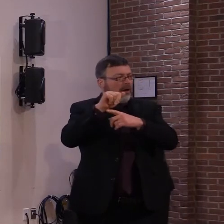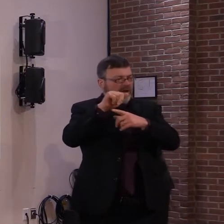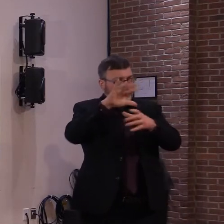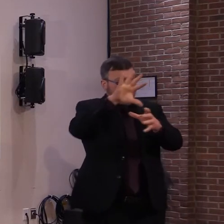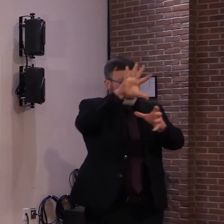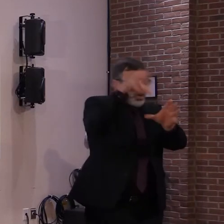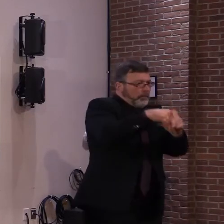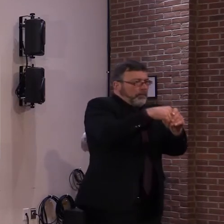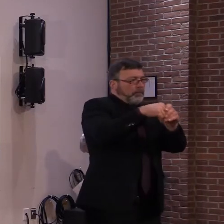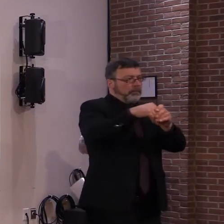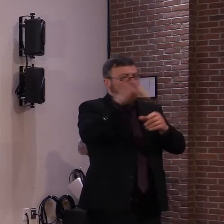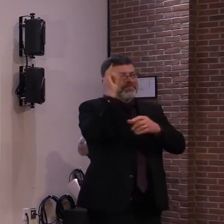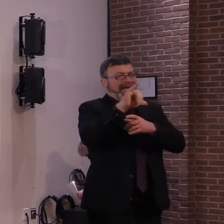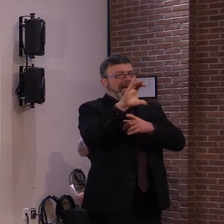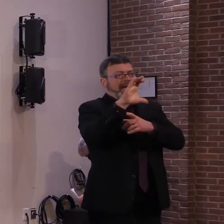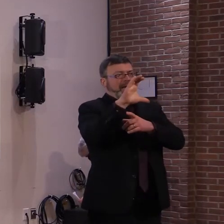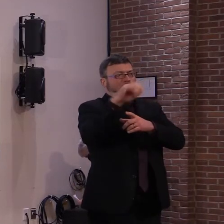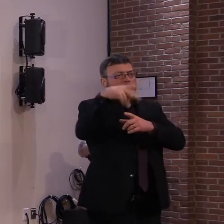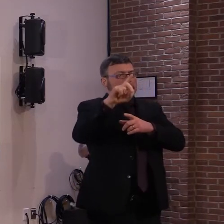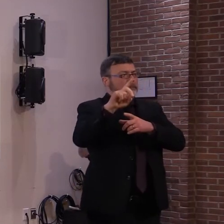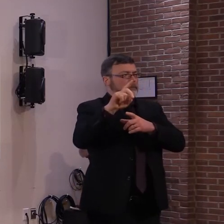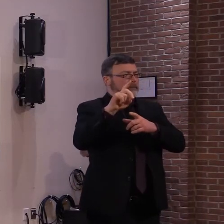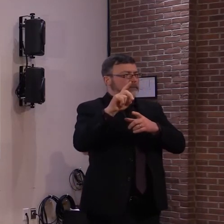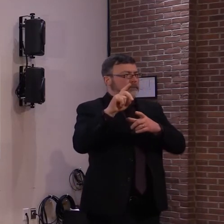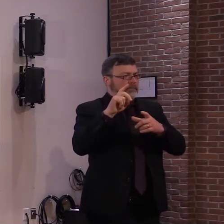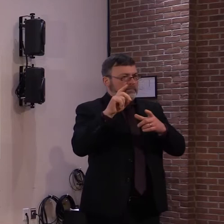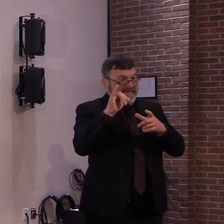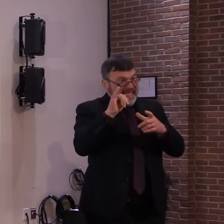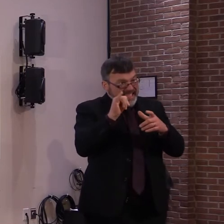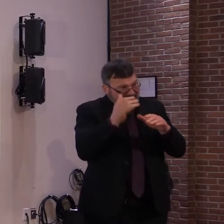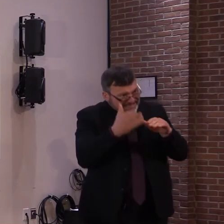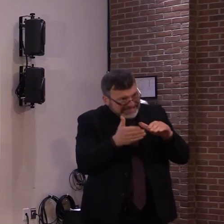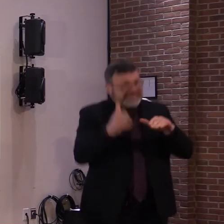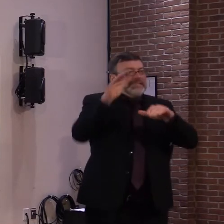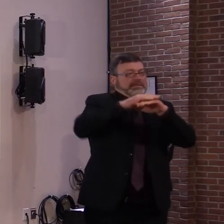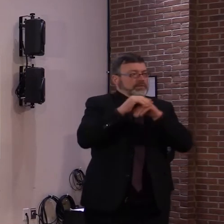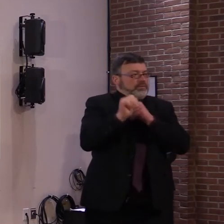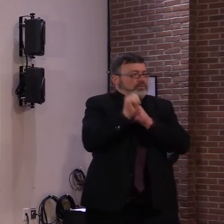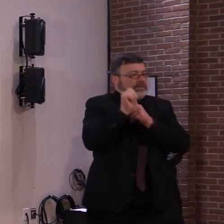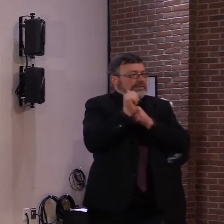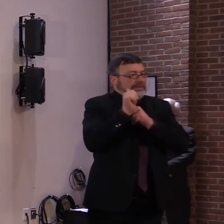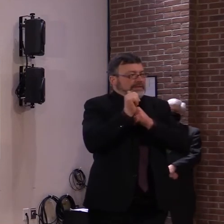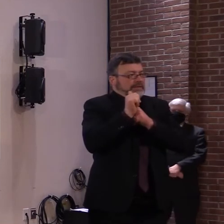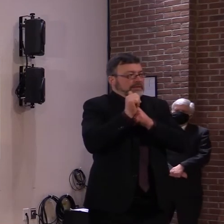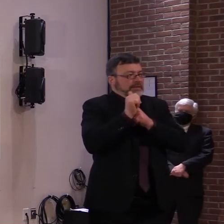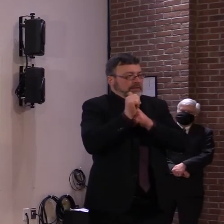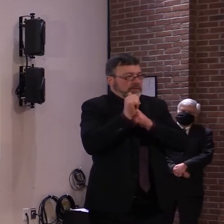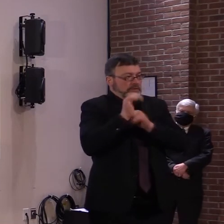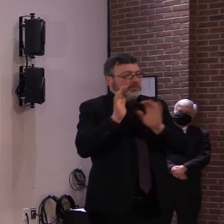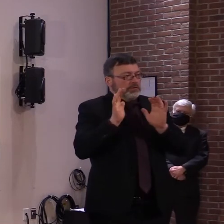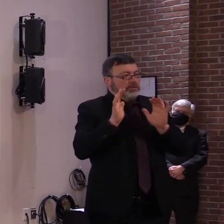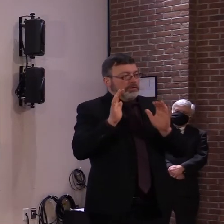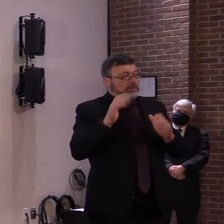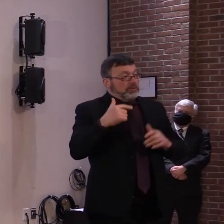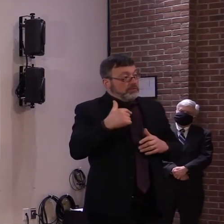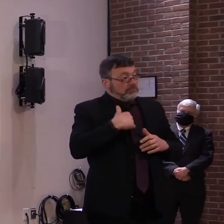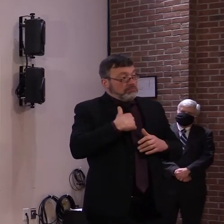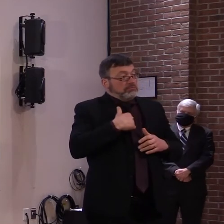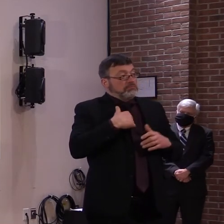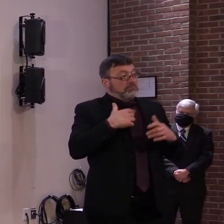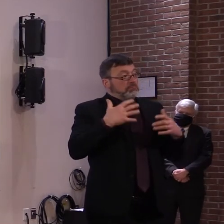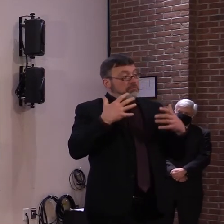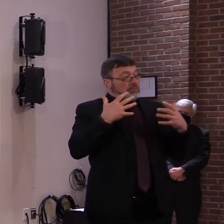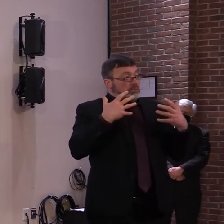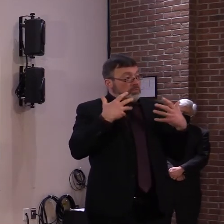risk of a more serious outcome if you have COVID. I'm really actually pleased to say that asthma is not